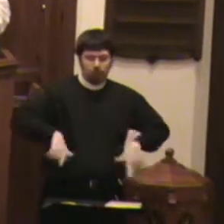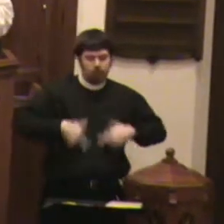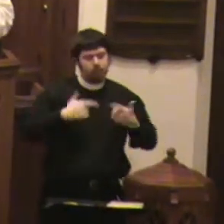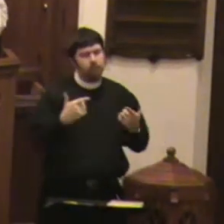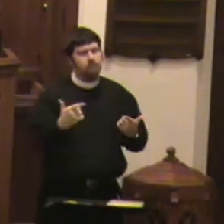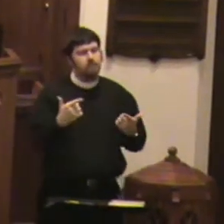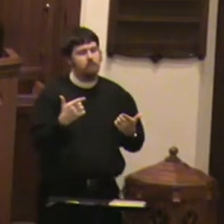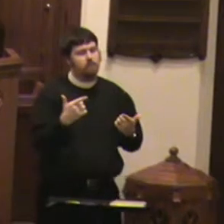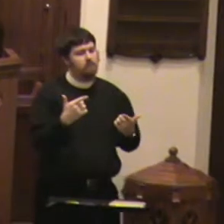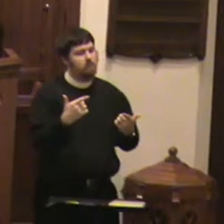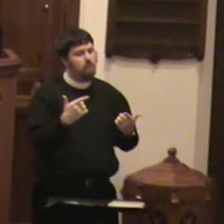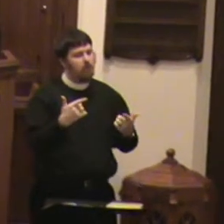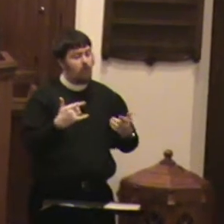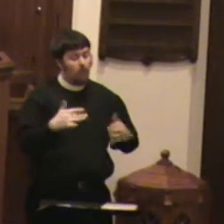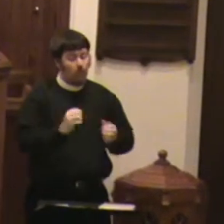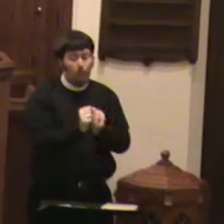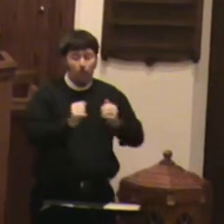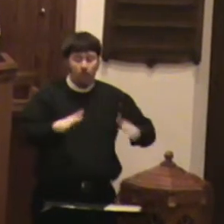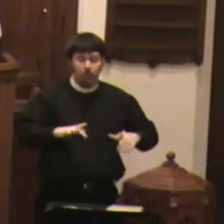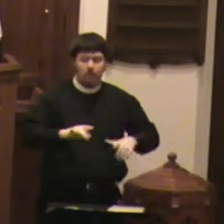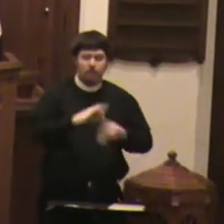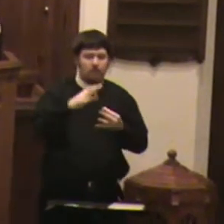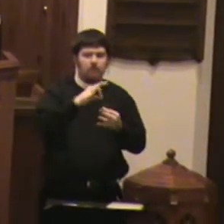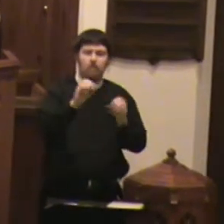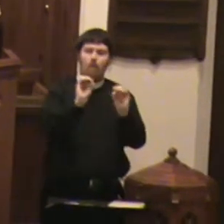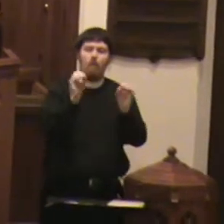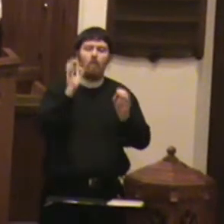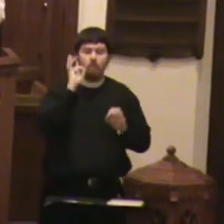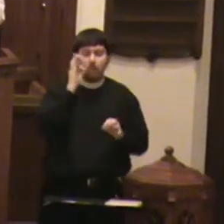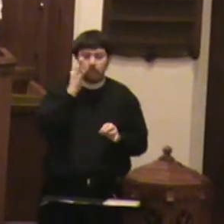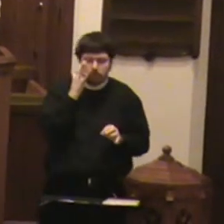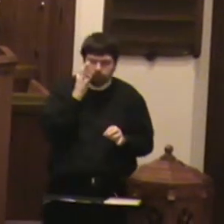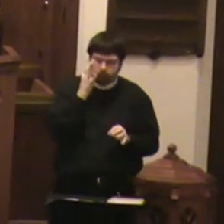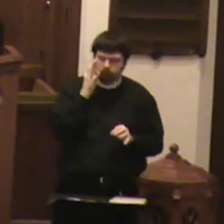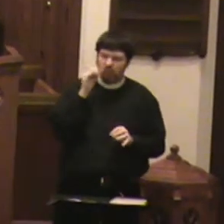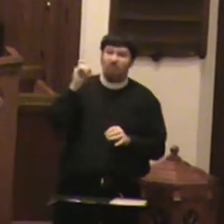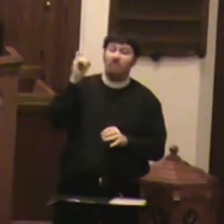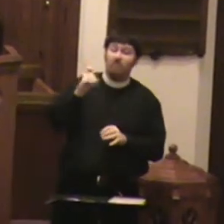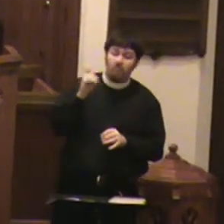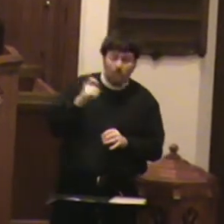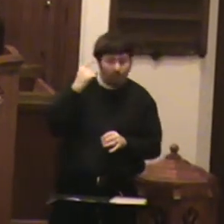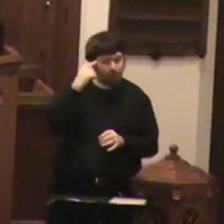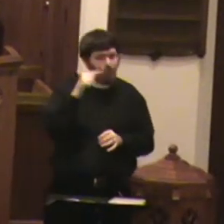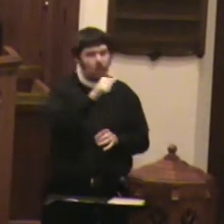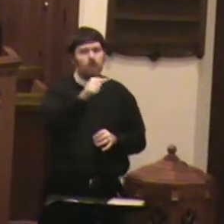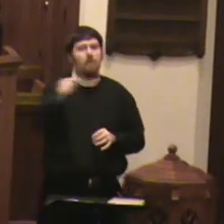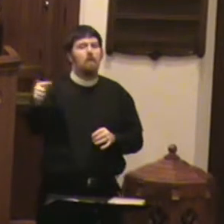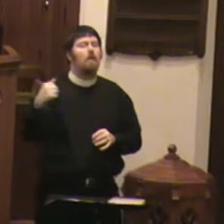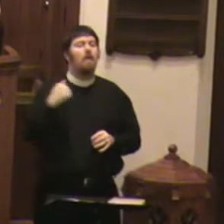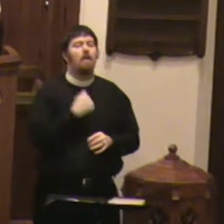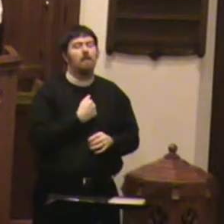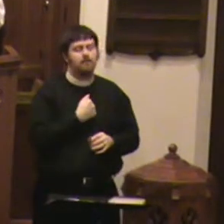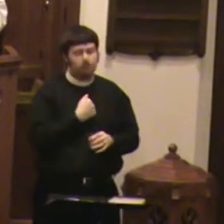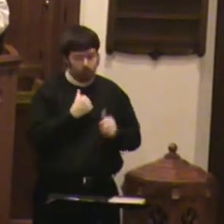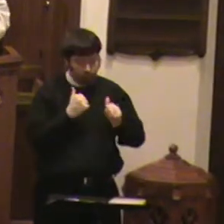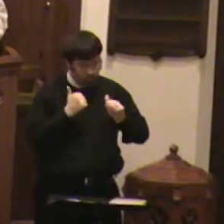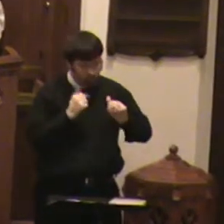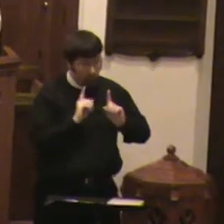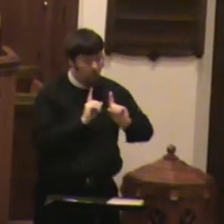there is no fruit. So it's necessary for you and I, as disciples of all the Lord Jesus